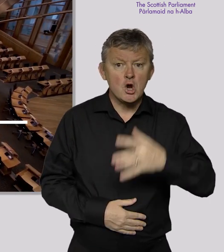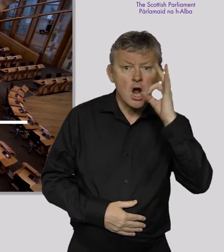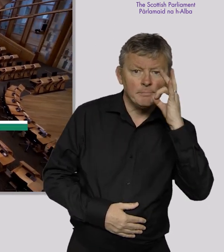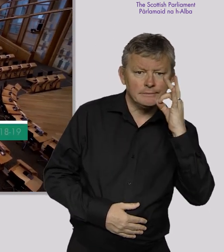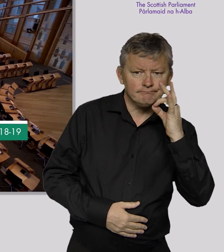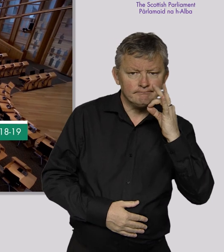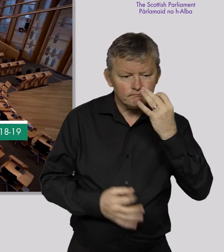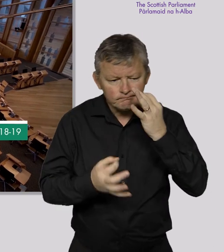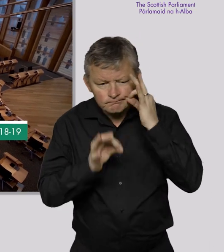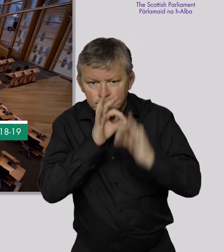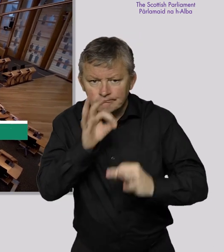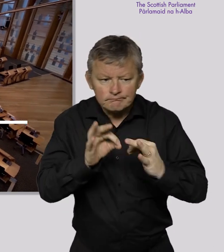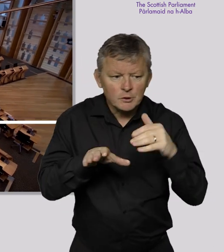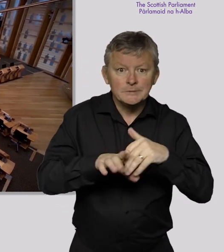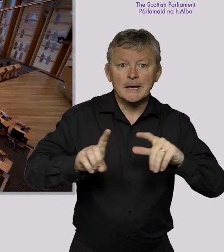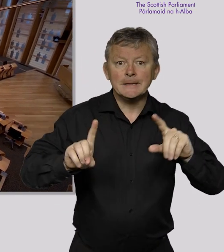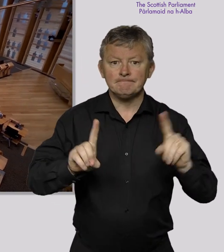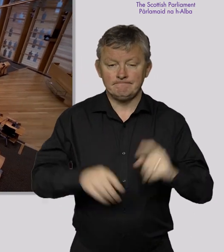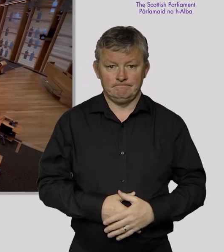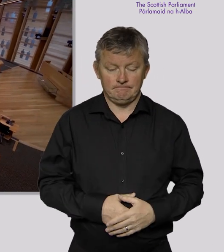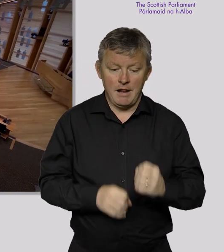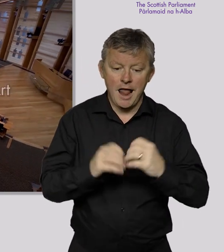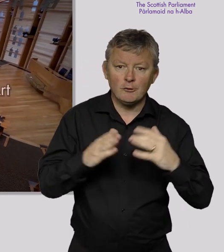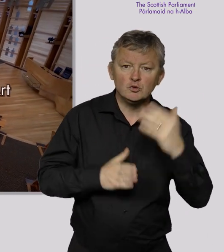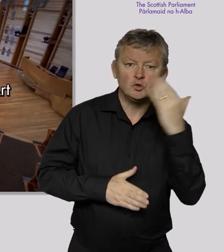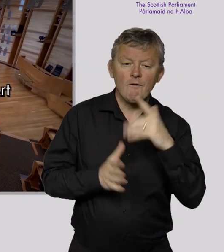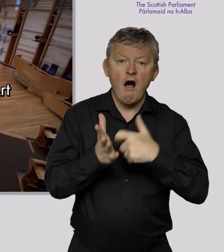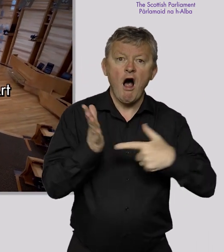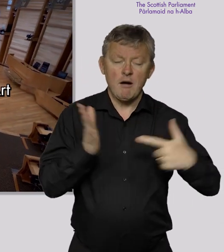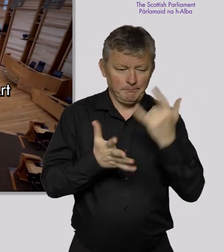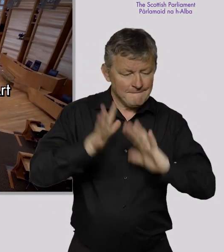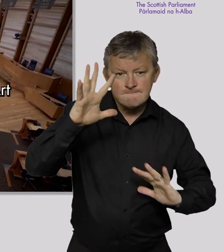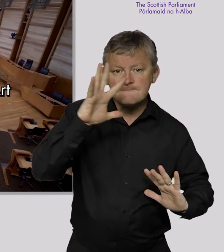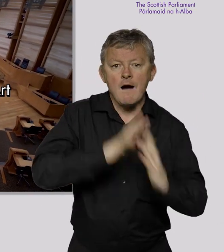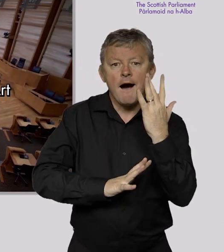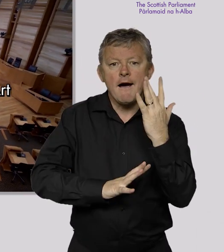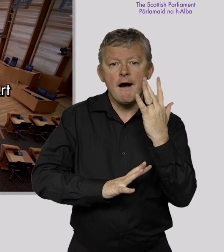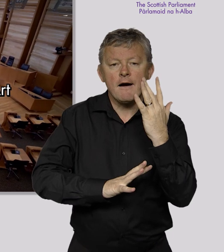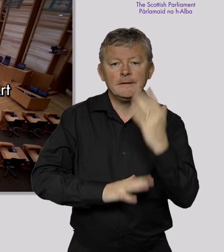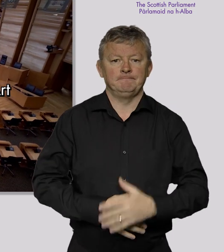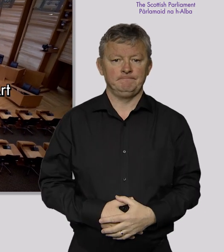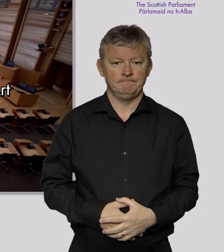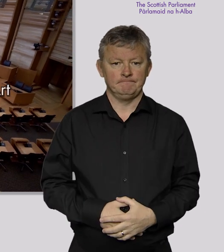Committee Inquiries included The Fires at Glasgow School of Art